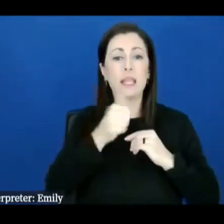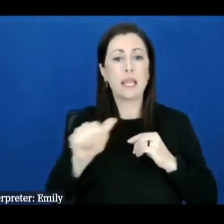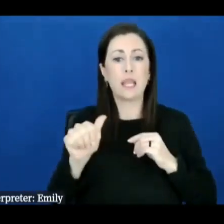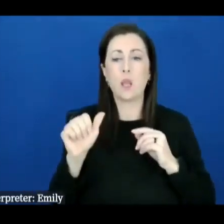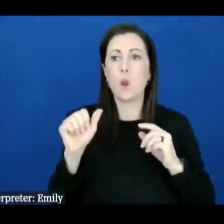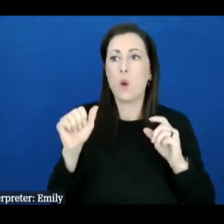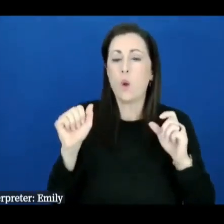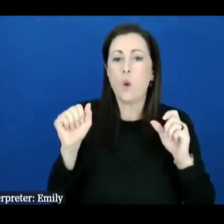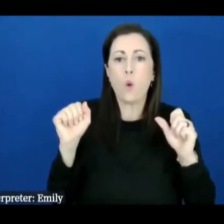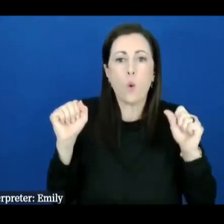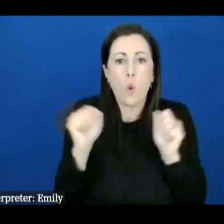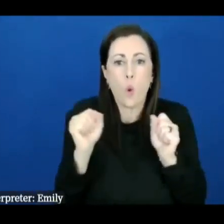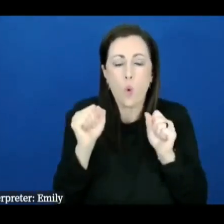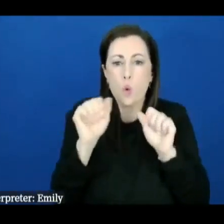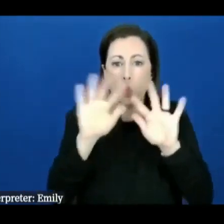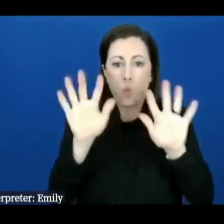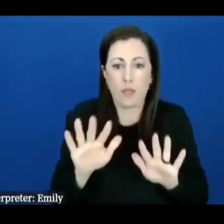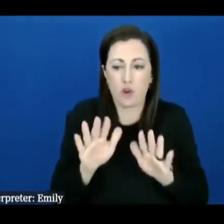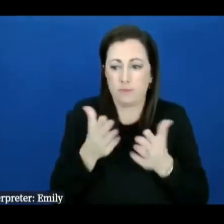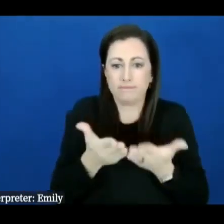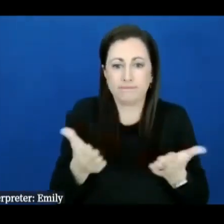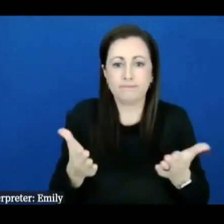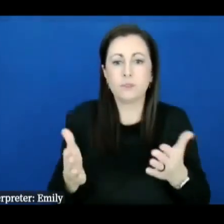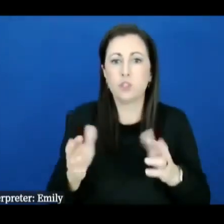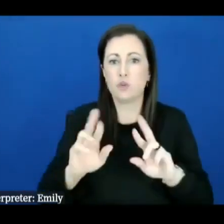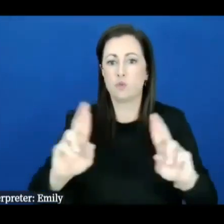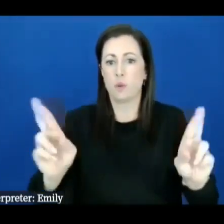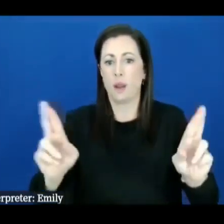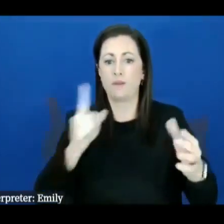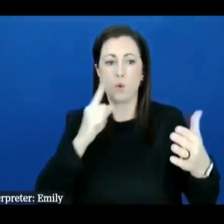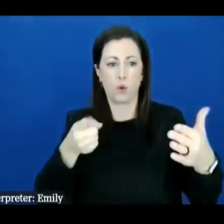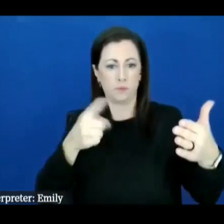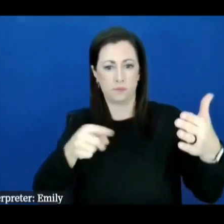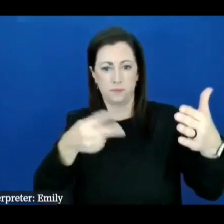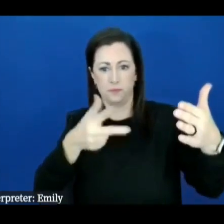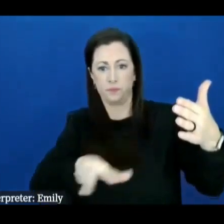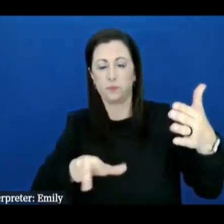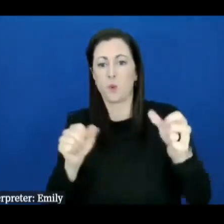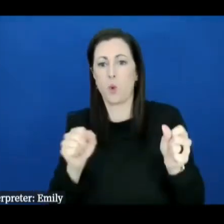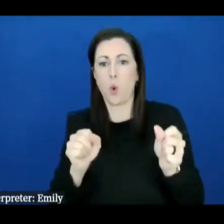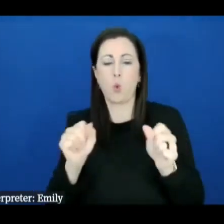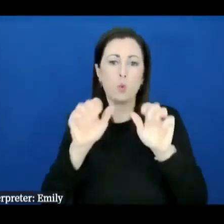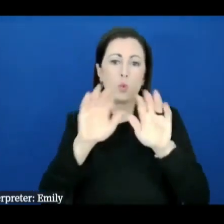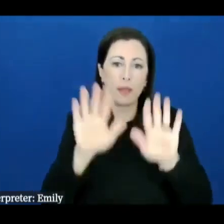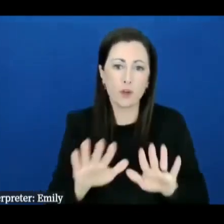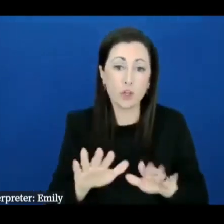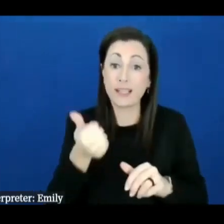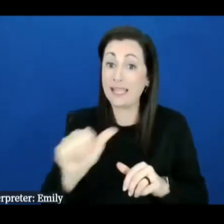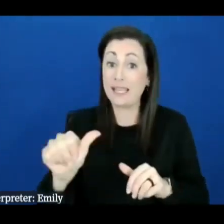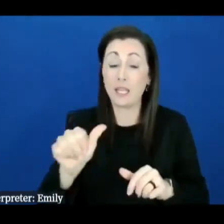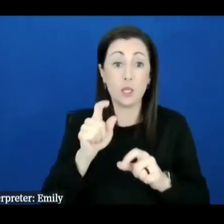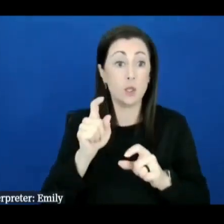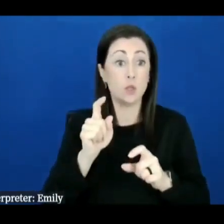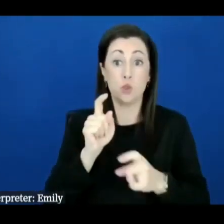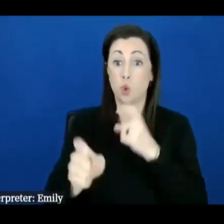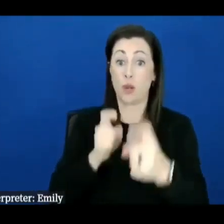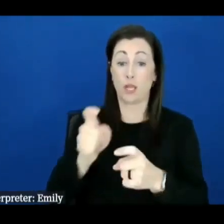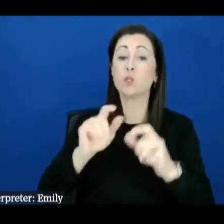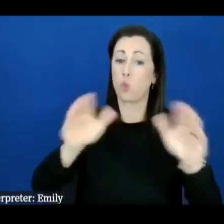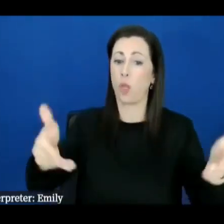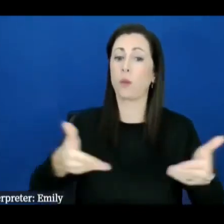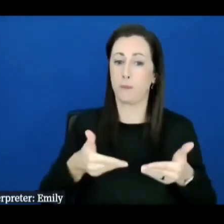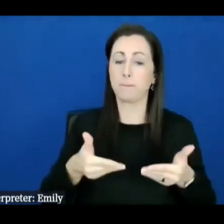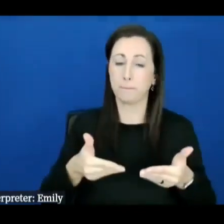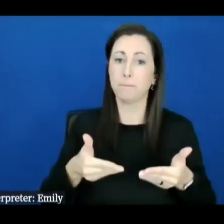um for these next week um impending cold weather so um any of those donations are welcome you can go to our